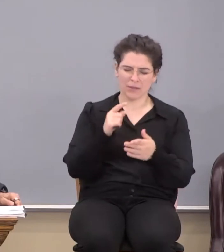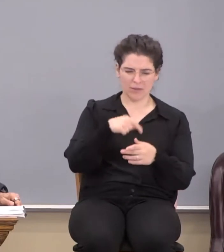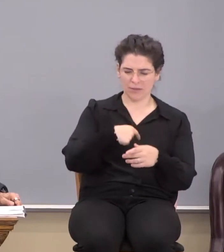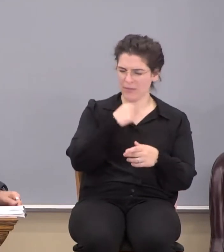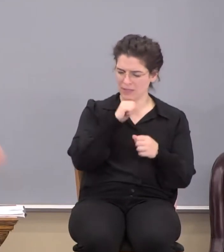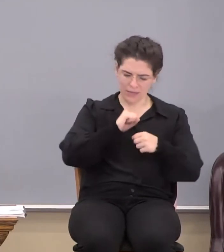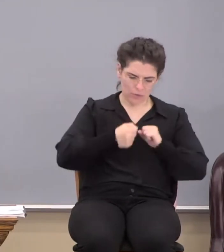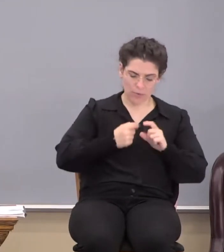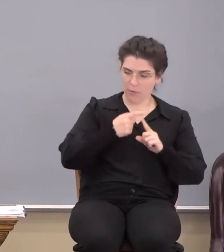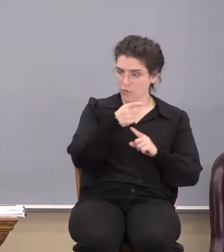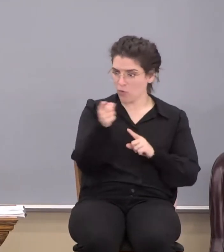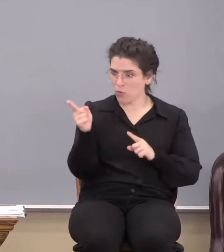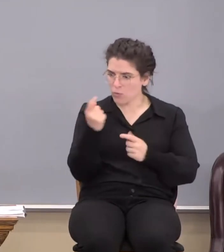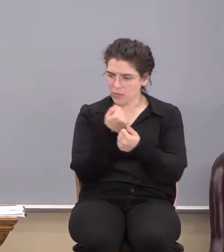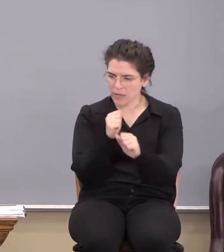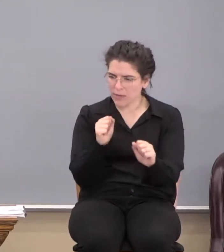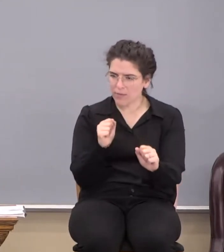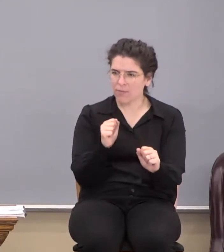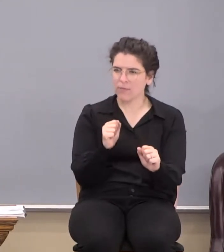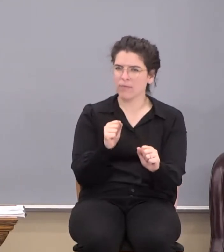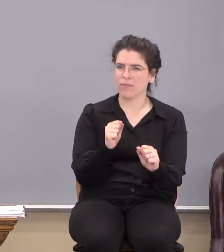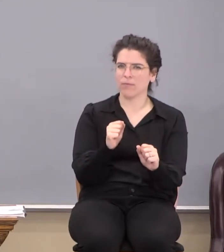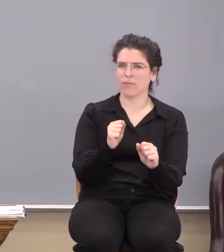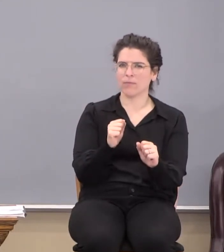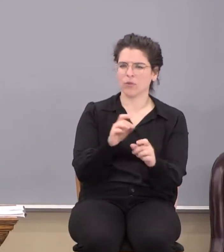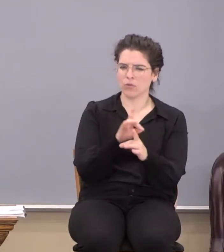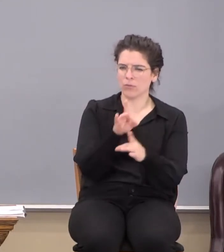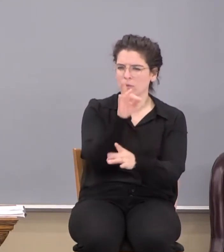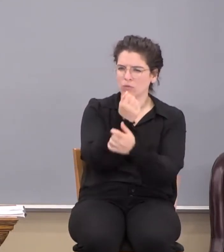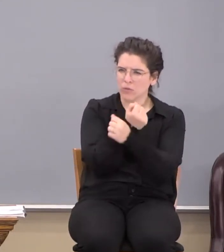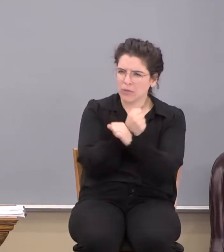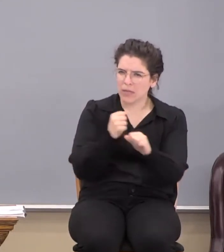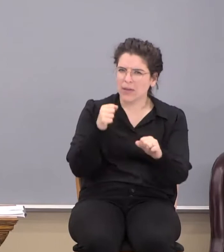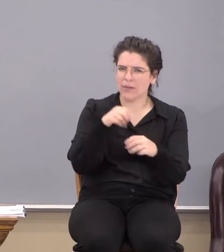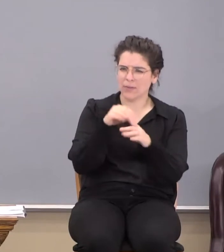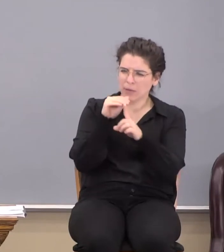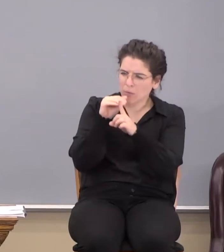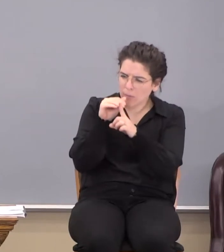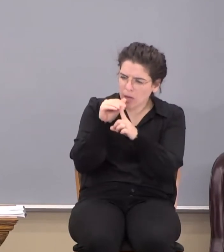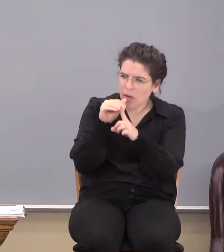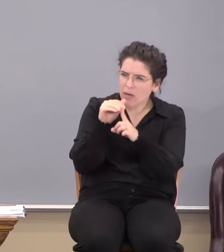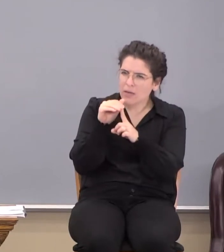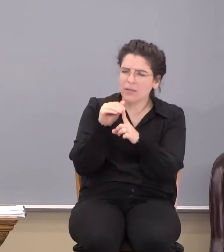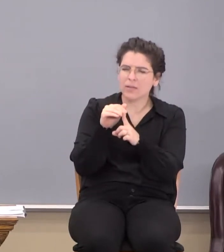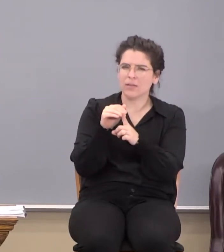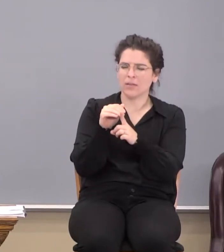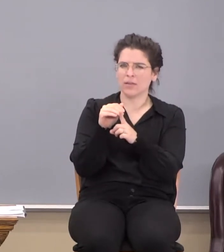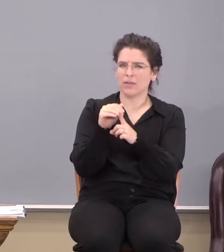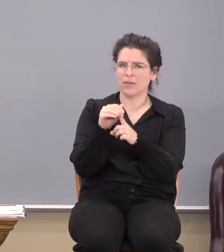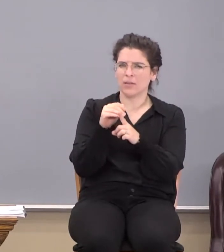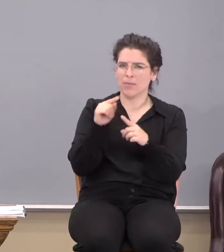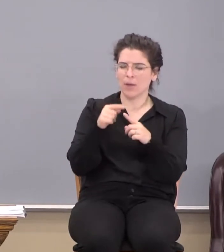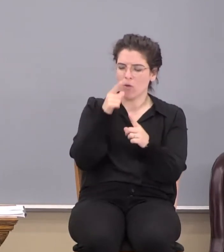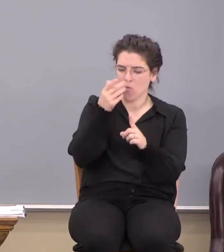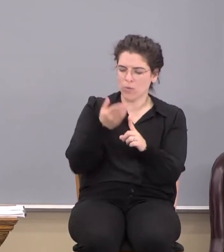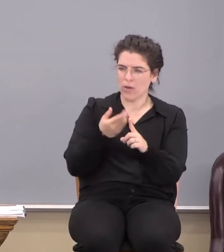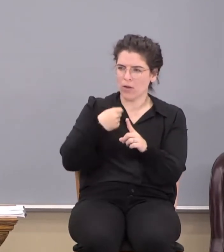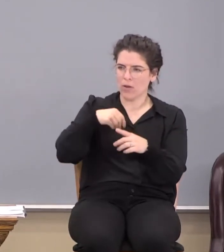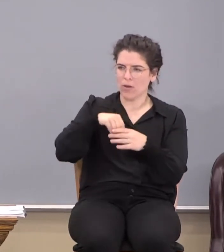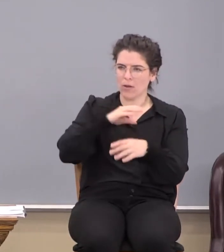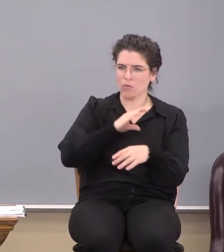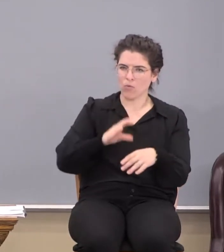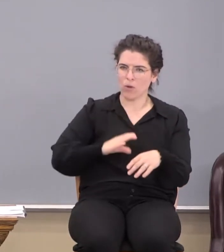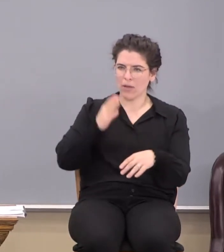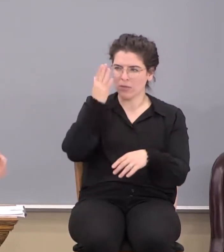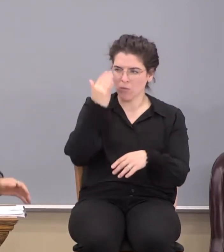me it's not grievous, but for you it's safe. There's spiritual safety in being reminded about who we are in Christ and